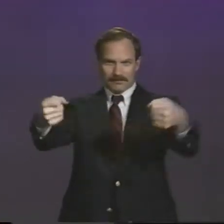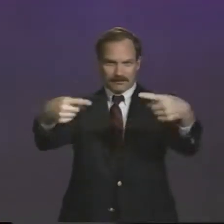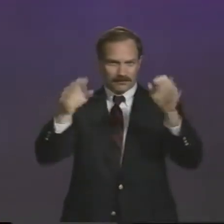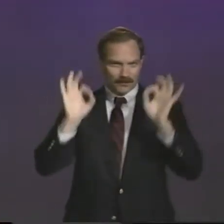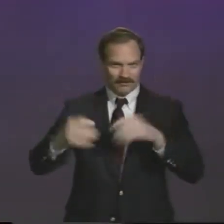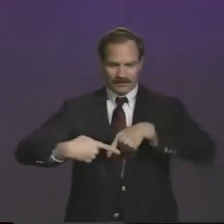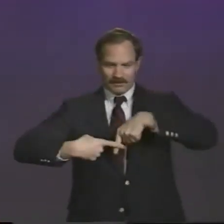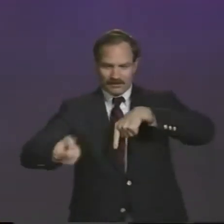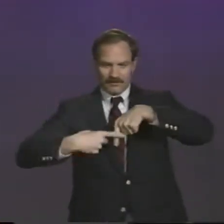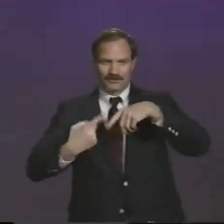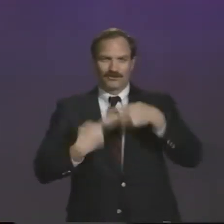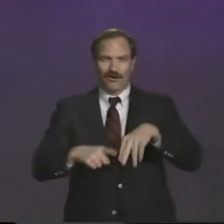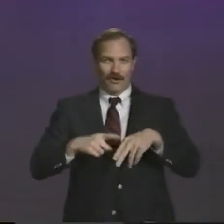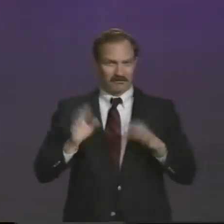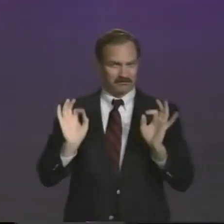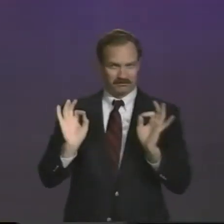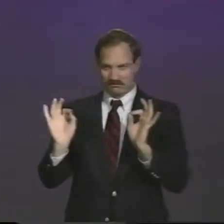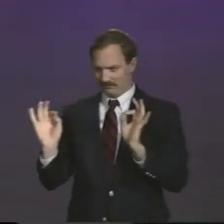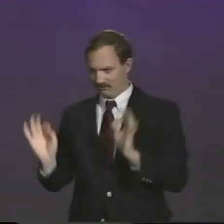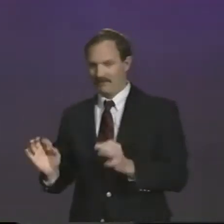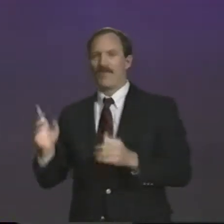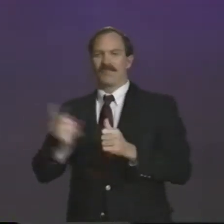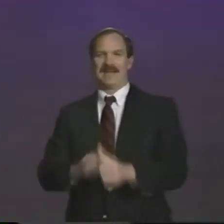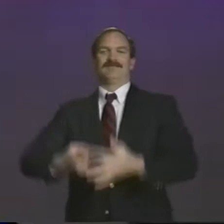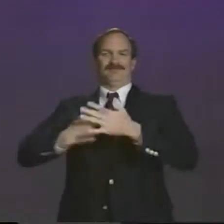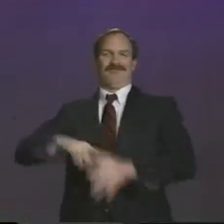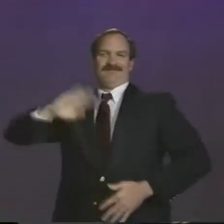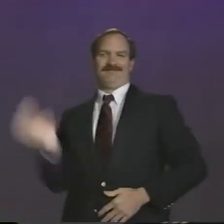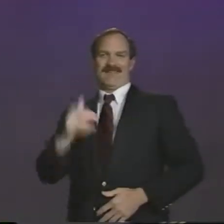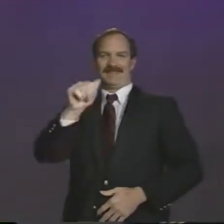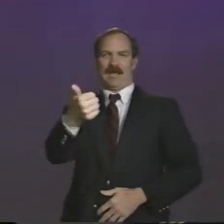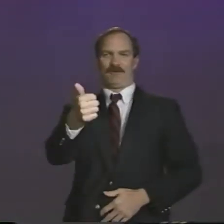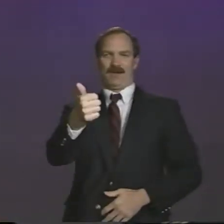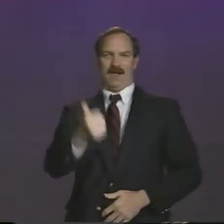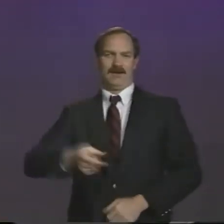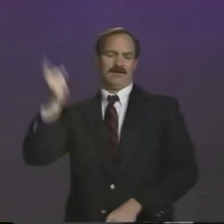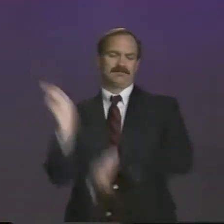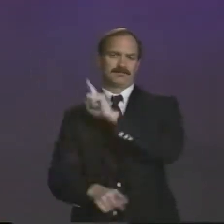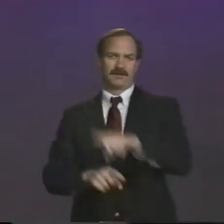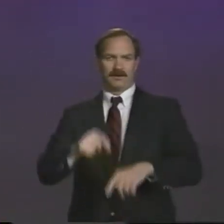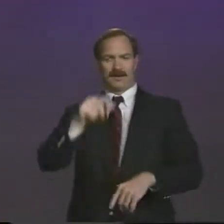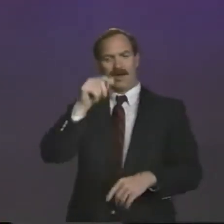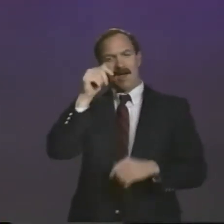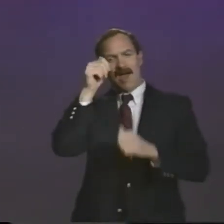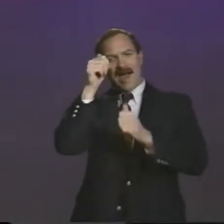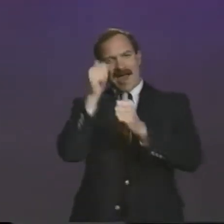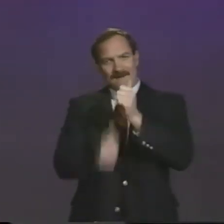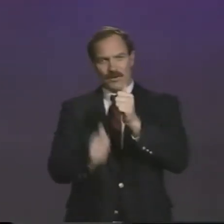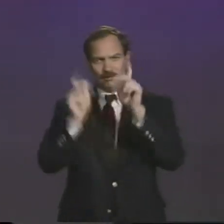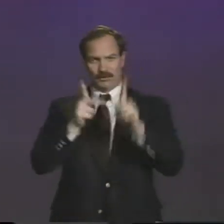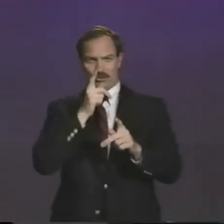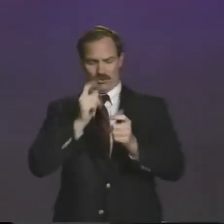test the gate and the timing mechanism to ensure that everything is set. And then at 10 o'clock, we begin the actual competition.